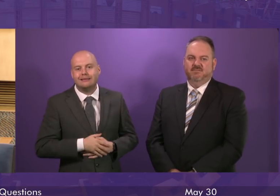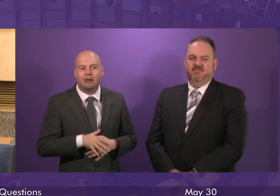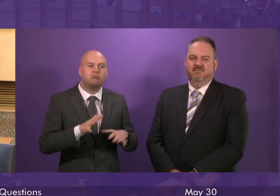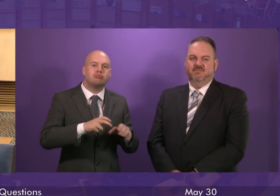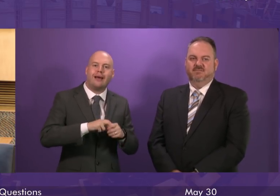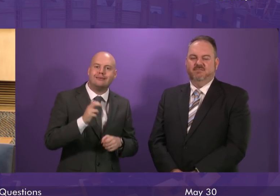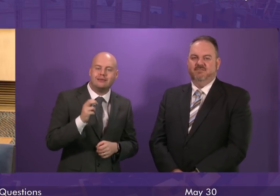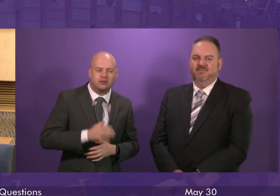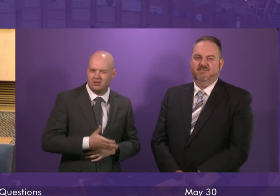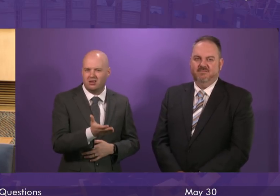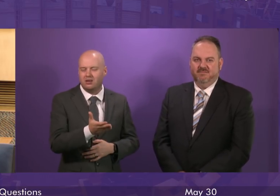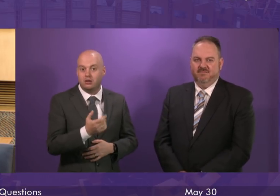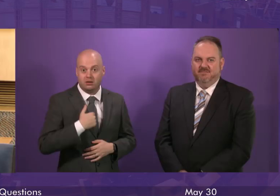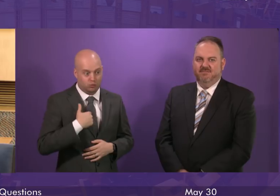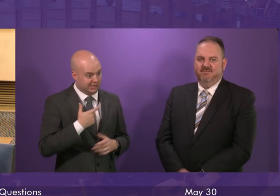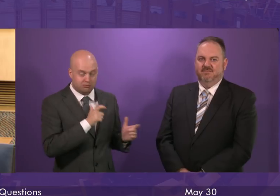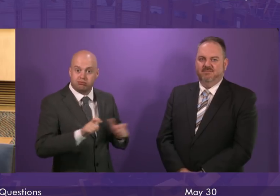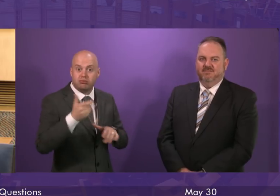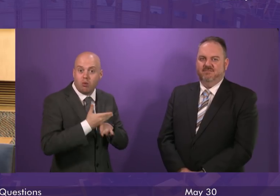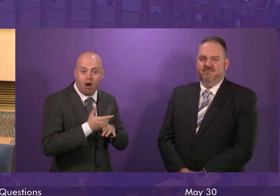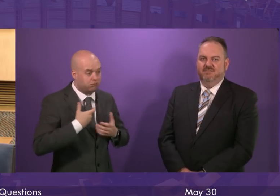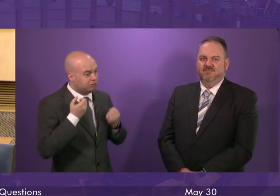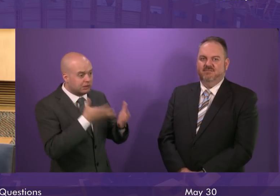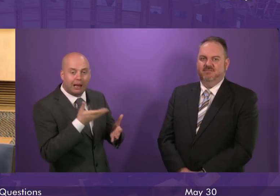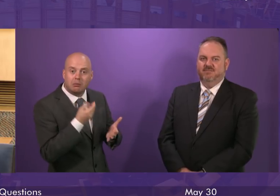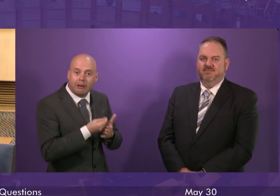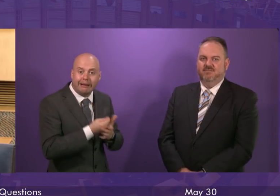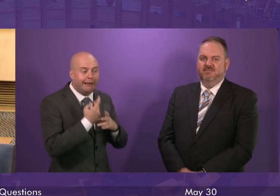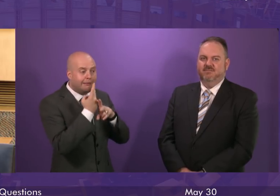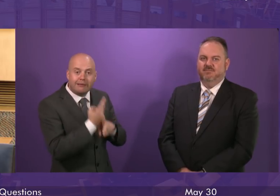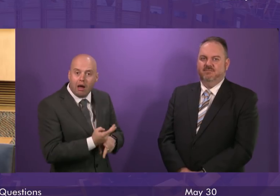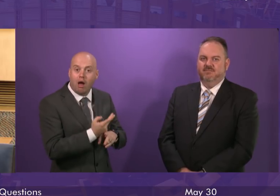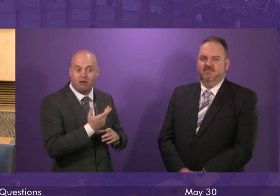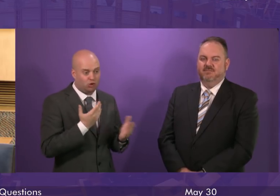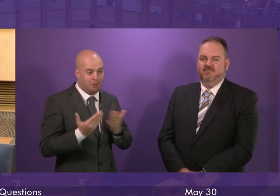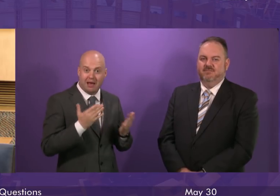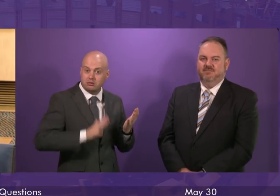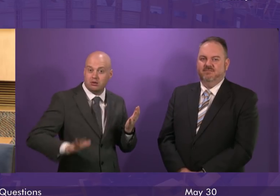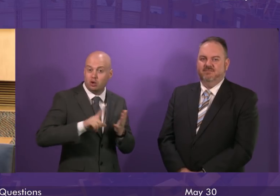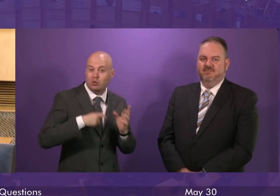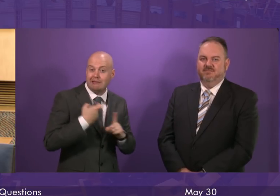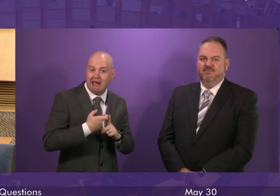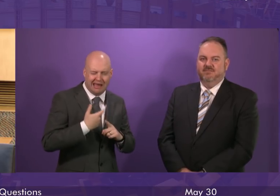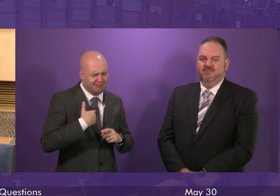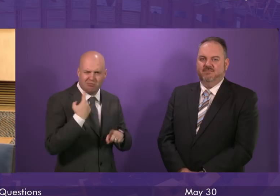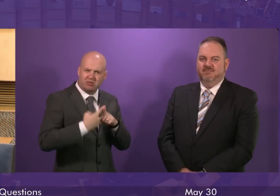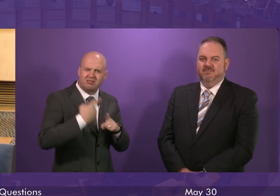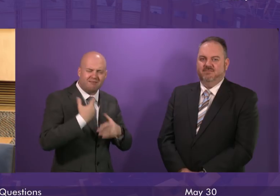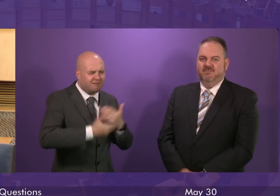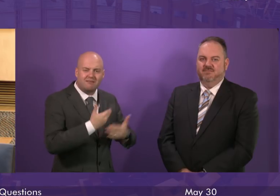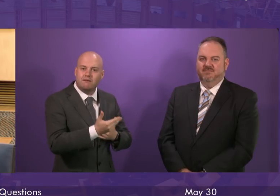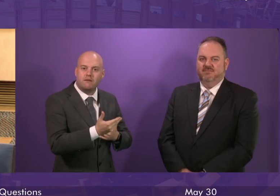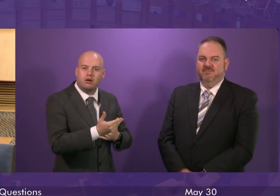spending proportionately more money on social care than other countries in the UK. All of that is positive by this age. Scotland report